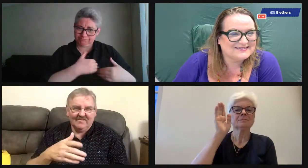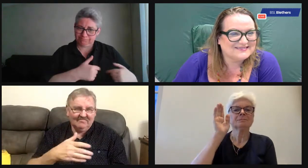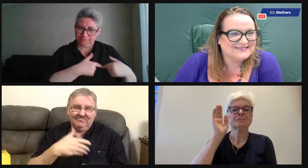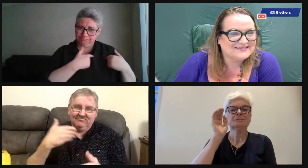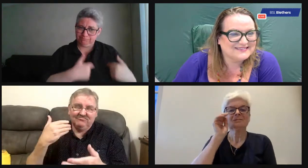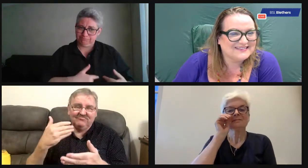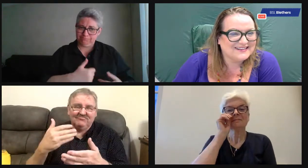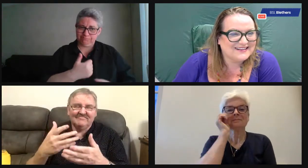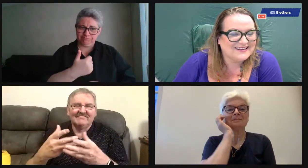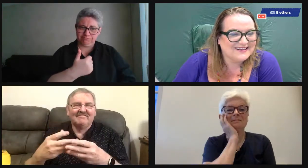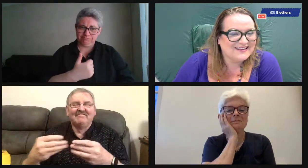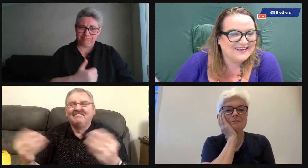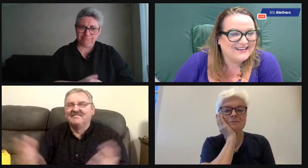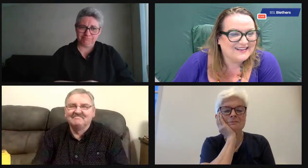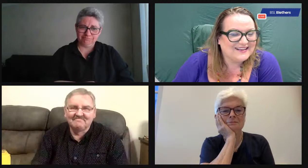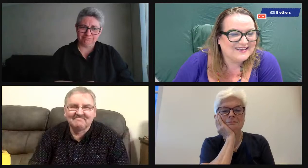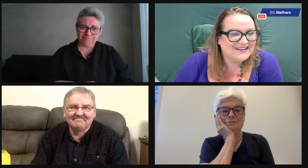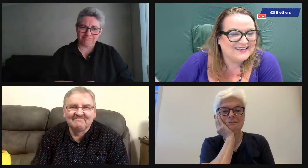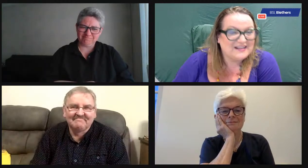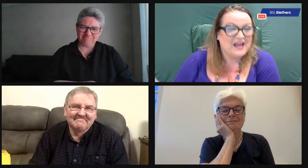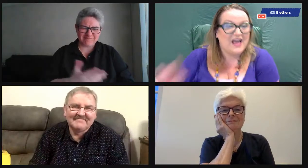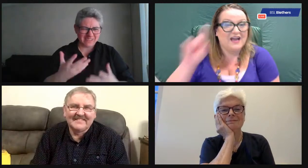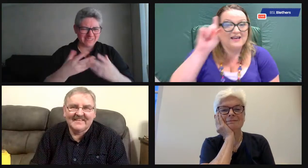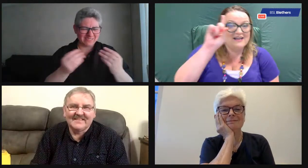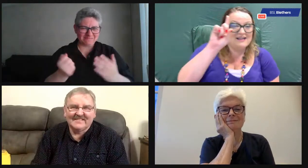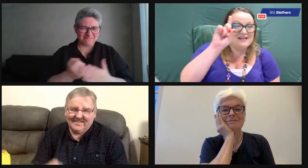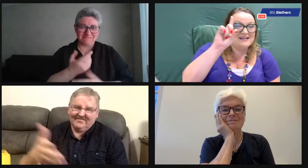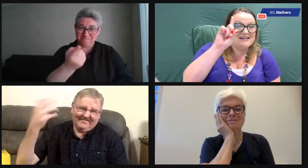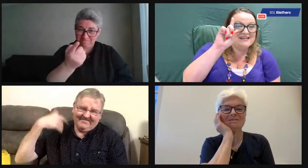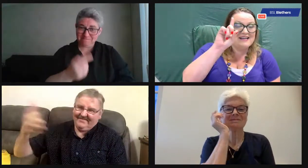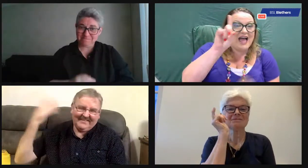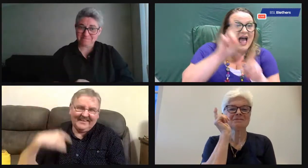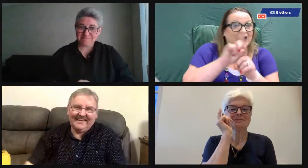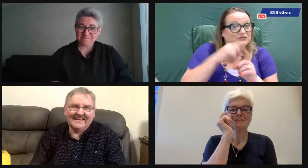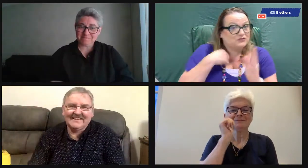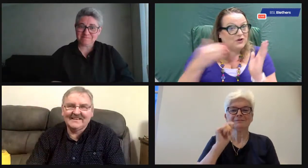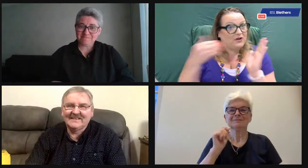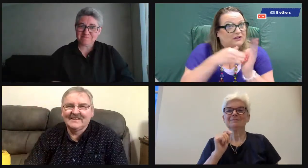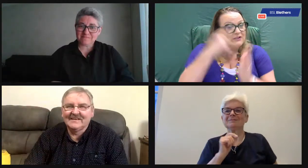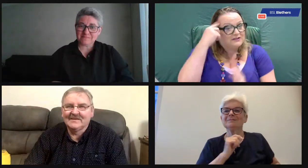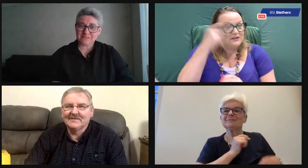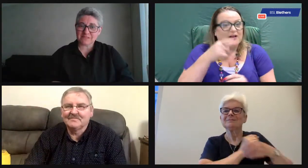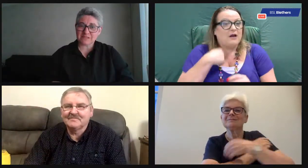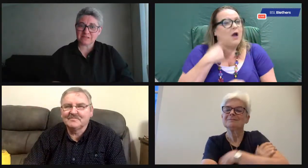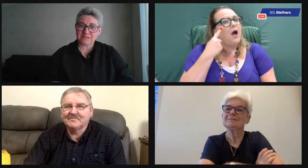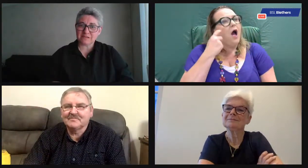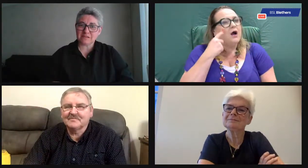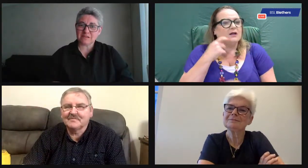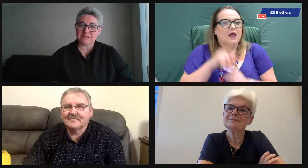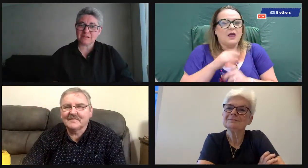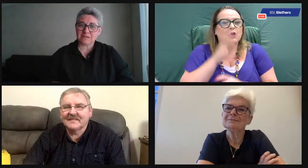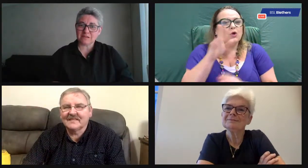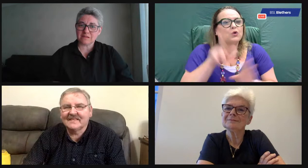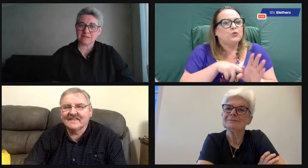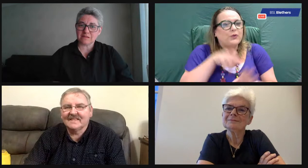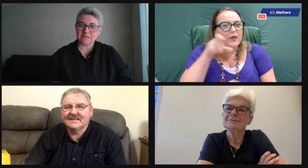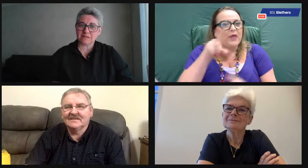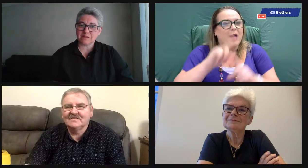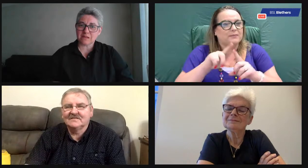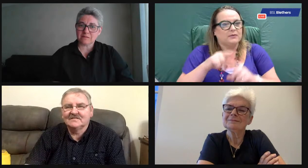and then come back for the other ones. Oh, you've got a good heart on you, Gerry. You wanted to come in, Moira. Yeah, I can remember